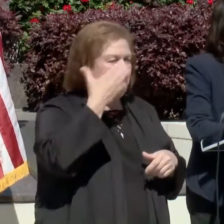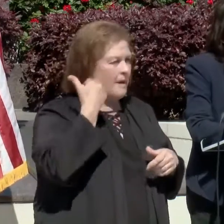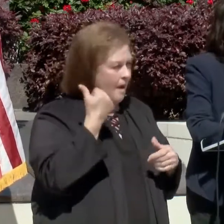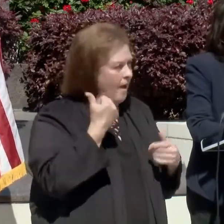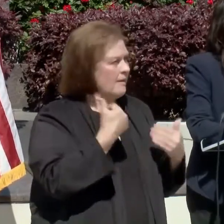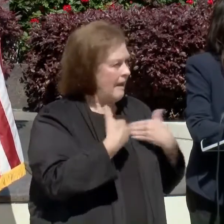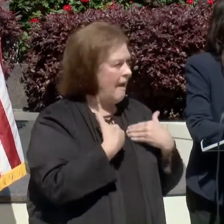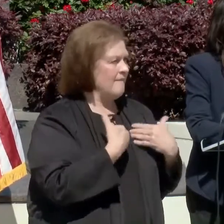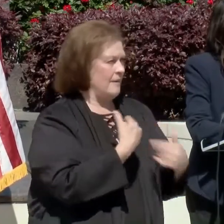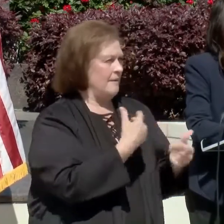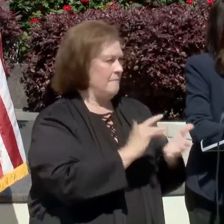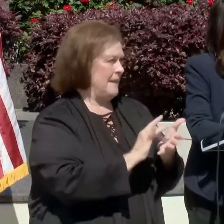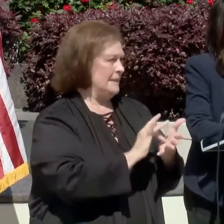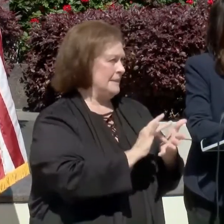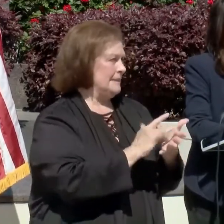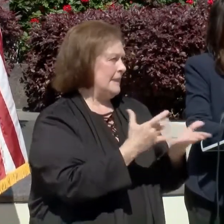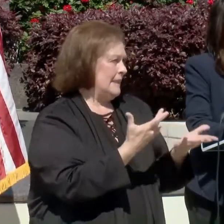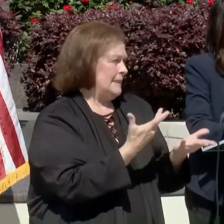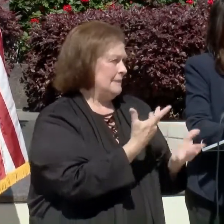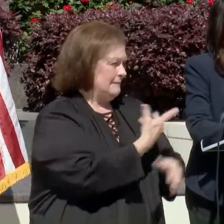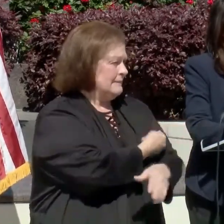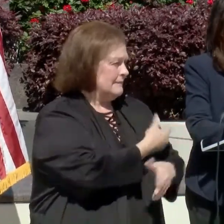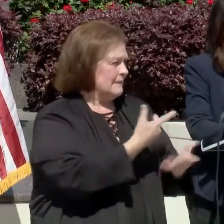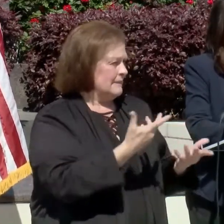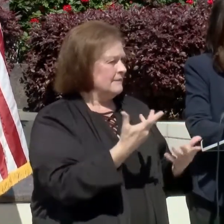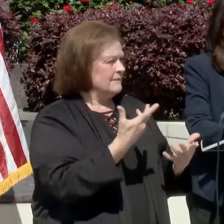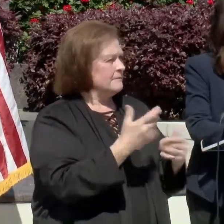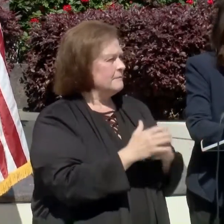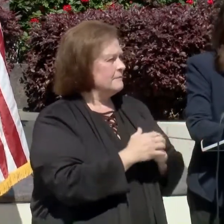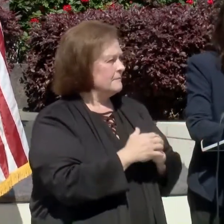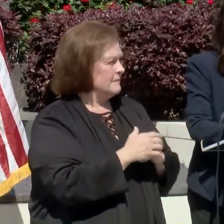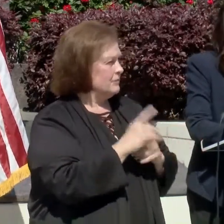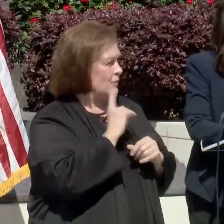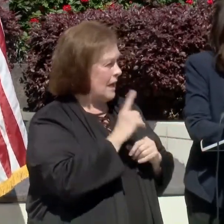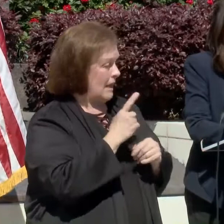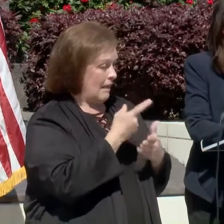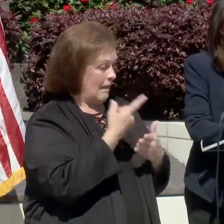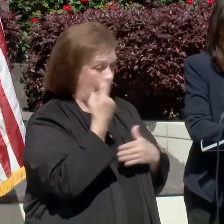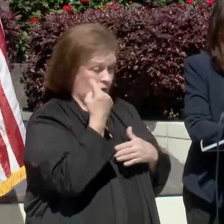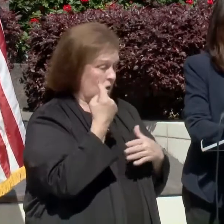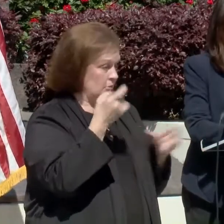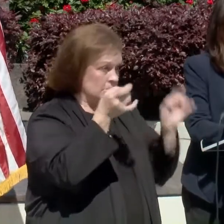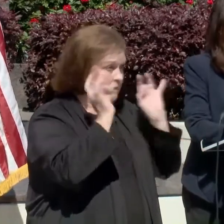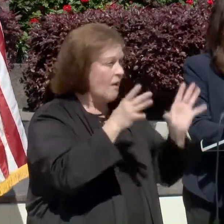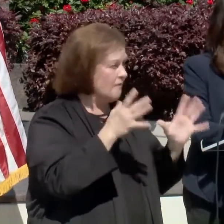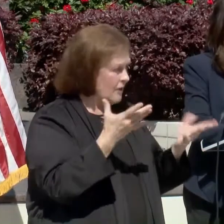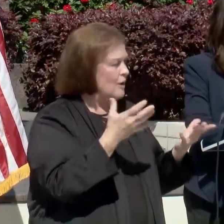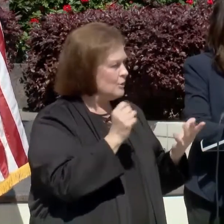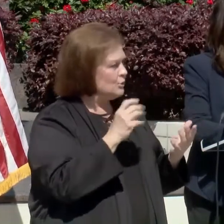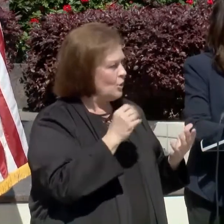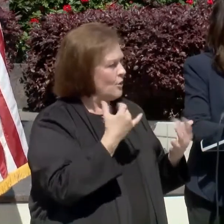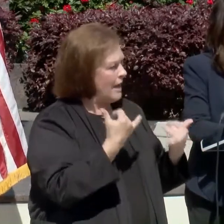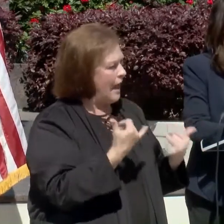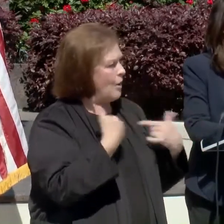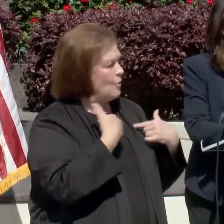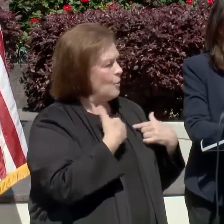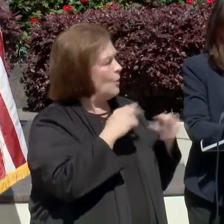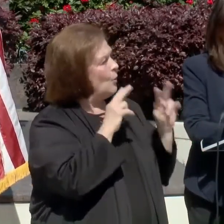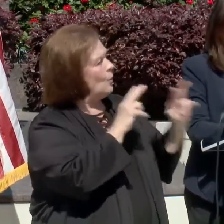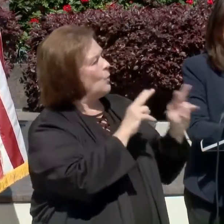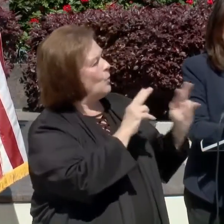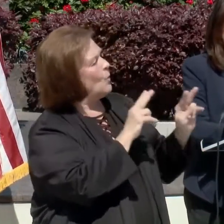we were working throughout the year. It was kind of, you know, dreary. It was horrible work. So this is hopeful. So